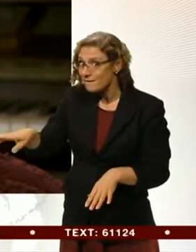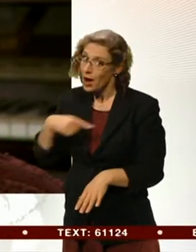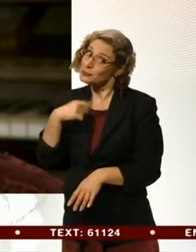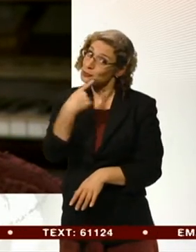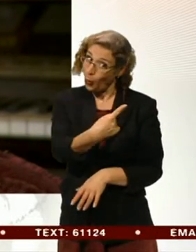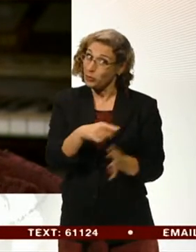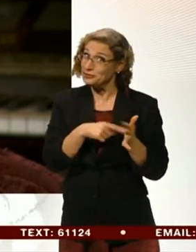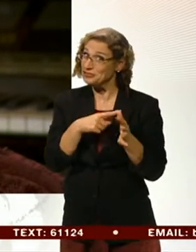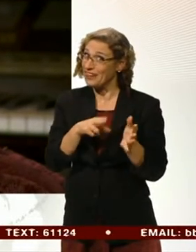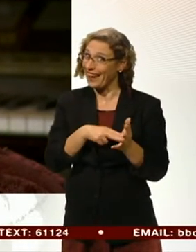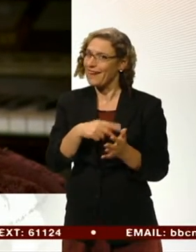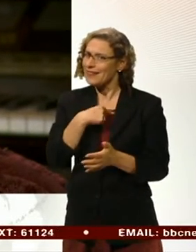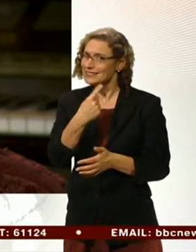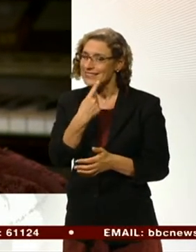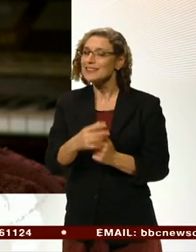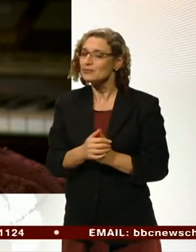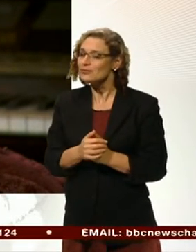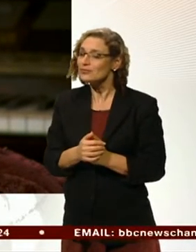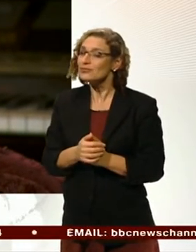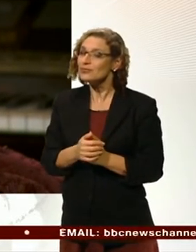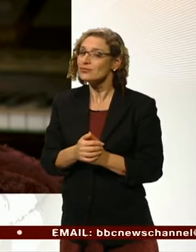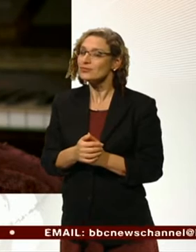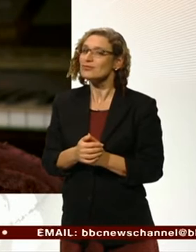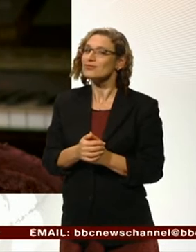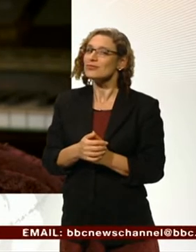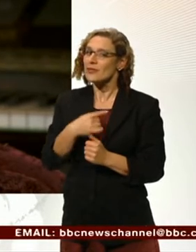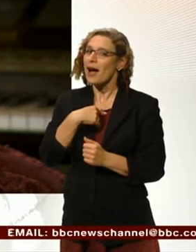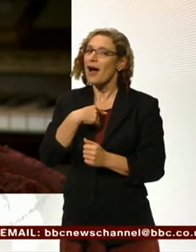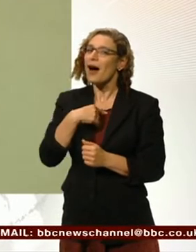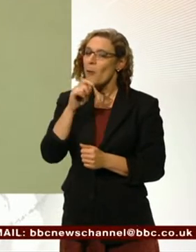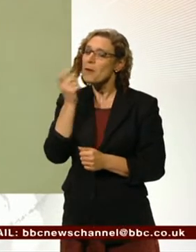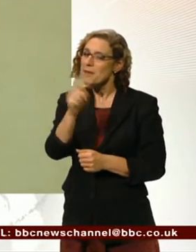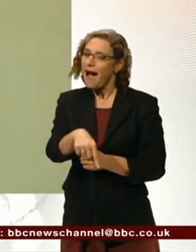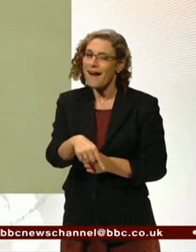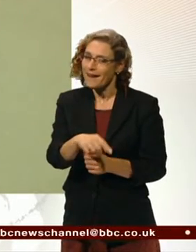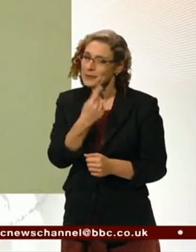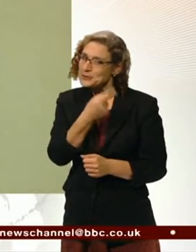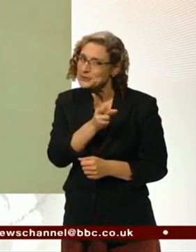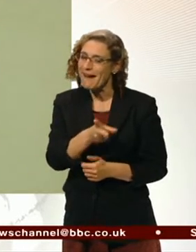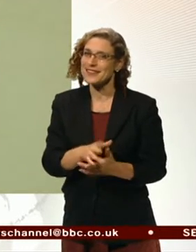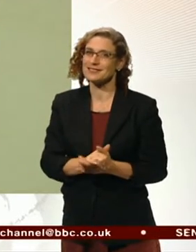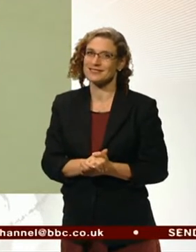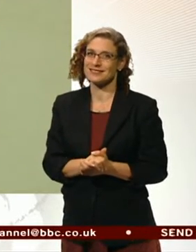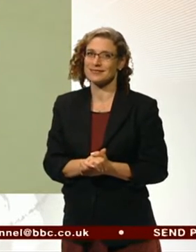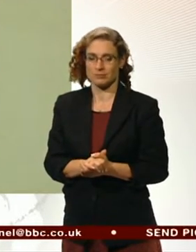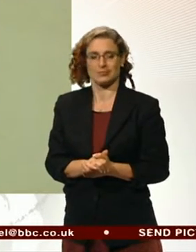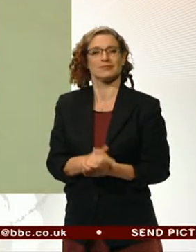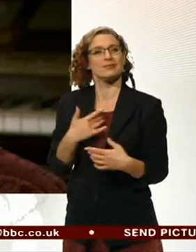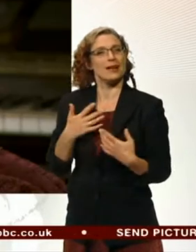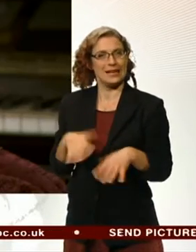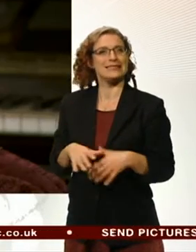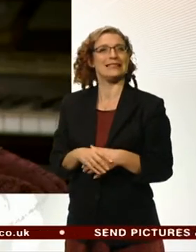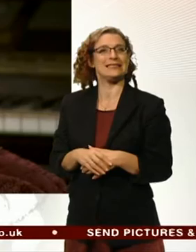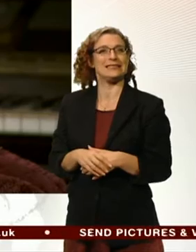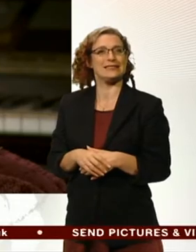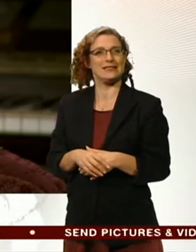left her, I said, I'll come back. I did. But I